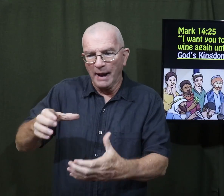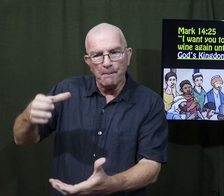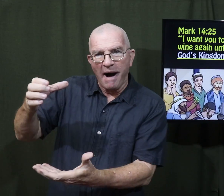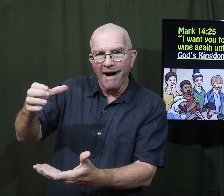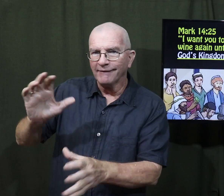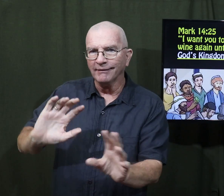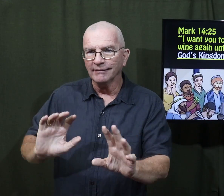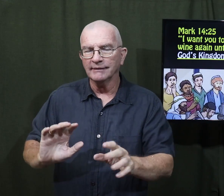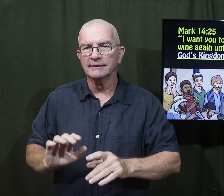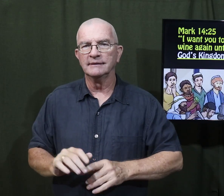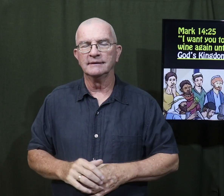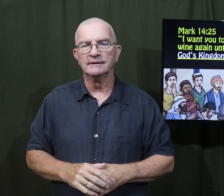Not in a bottle.